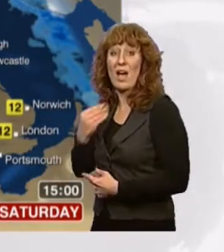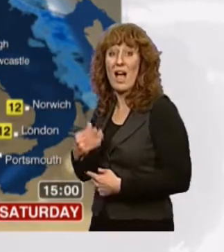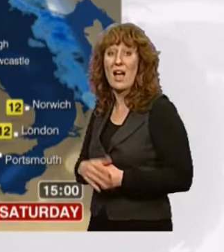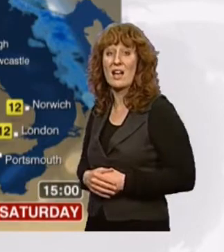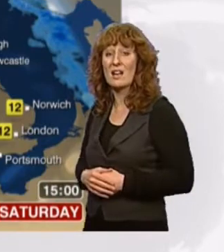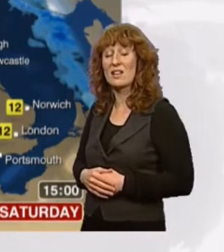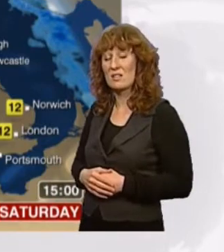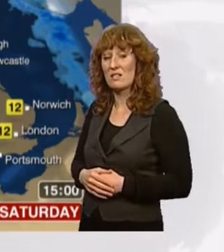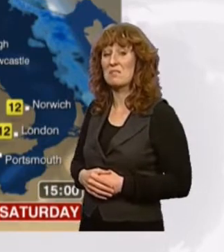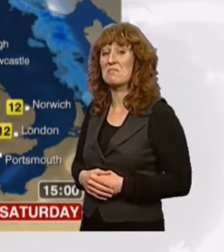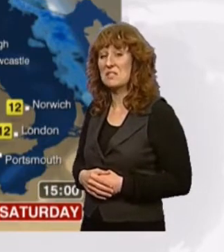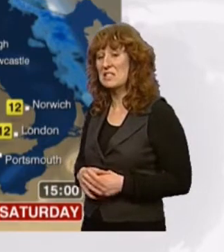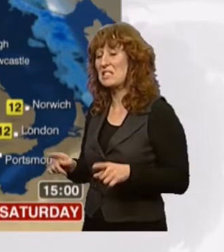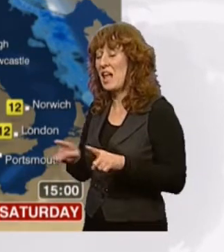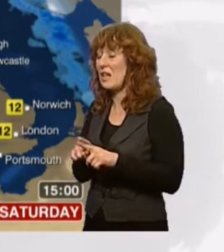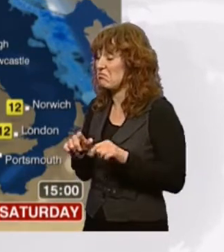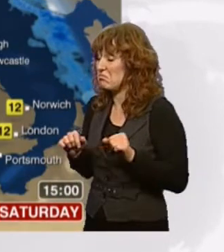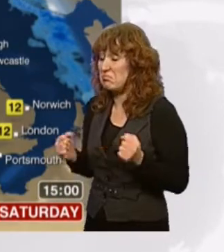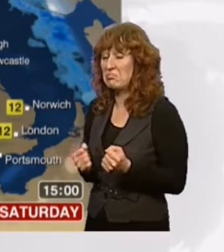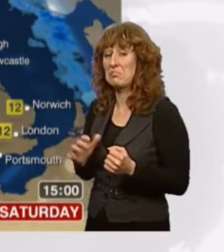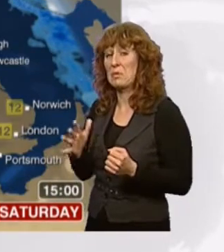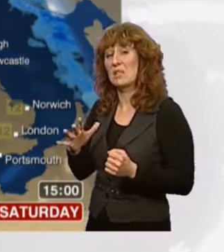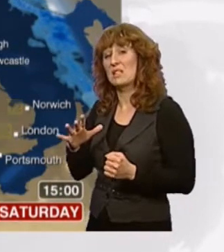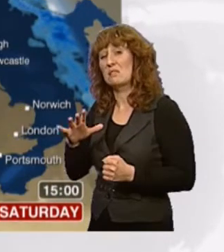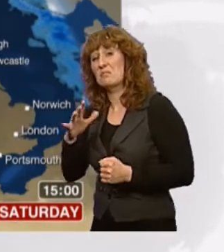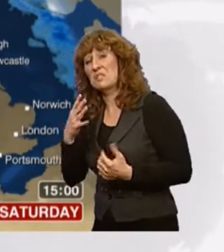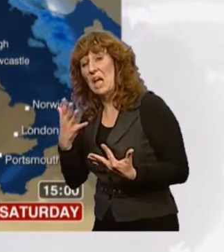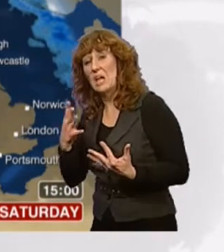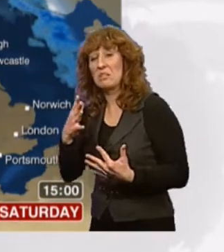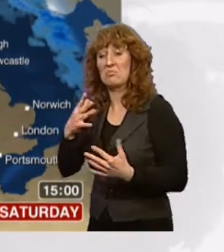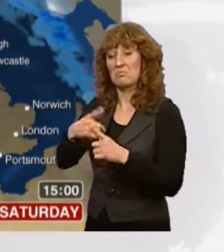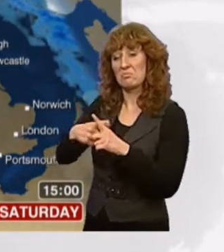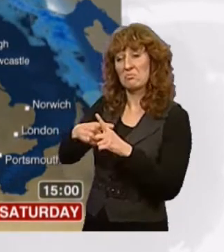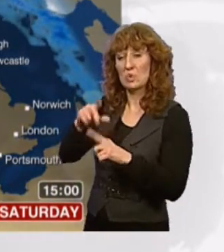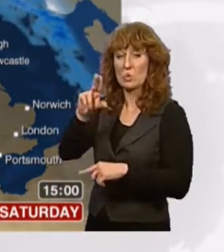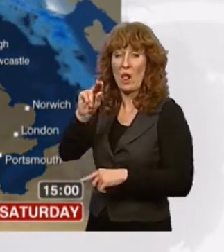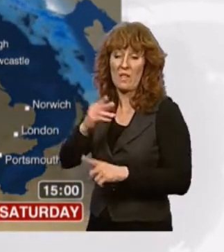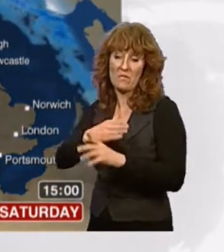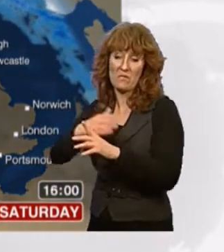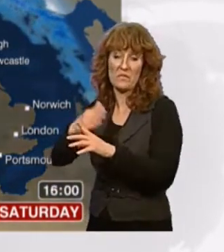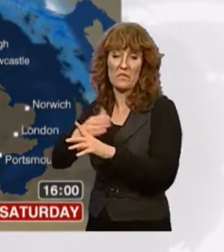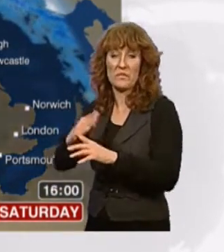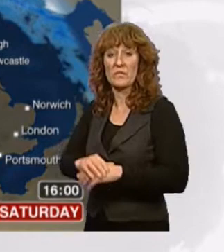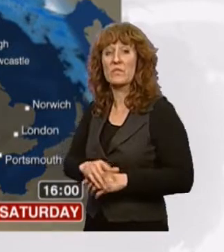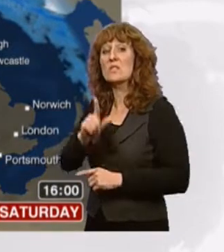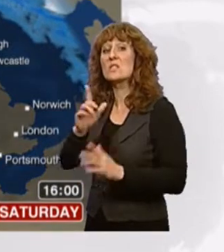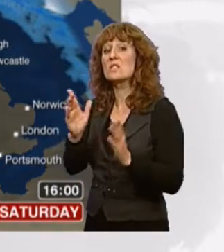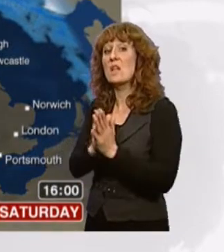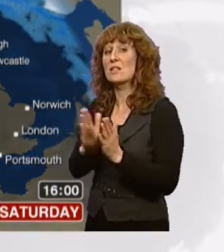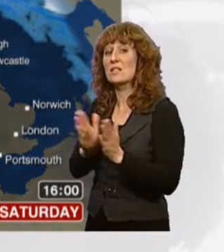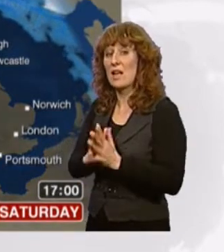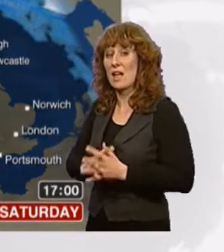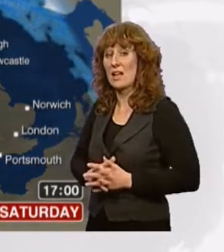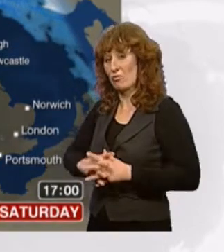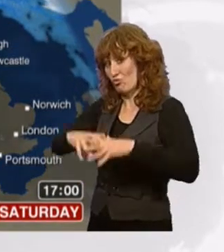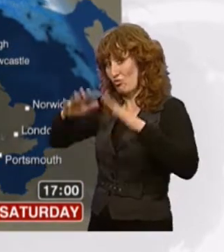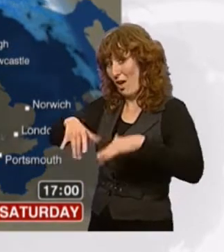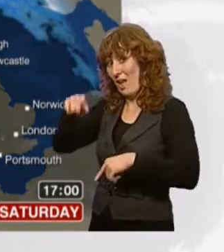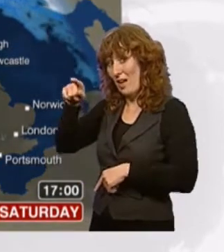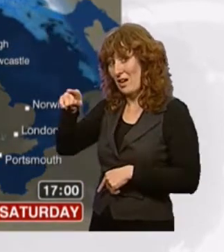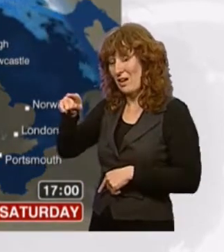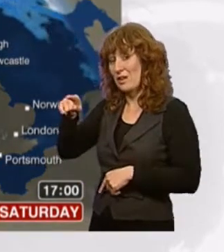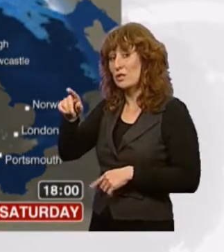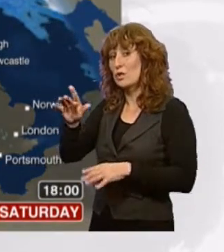pretty mild across the board, 10 to 12 degrees. As we make our way on into Sunday, our band of rain will